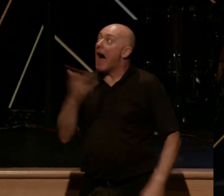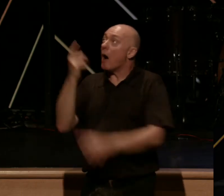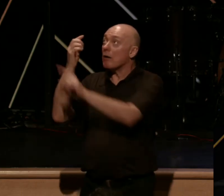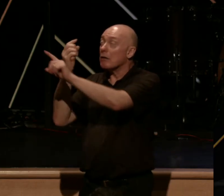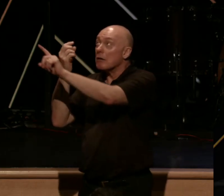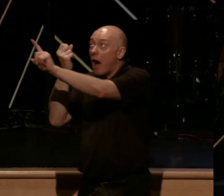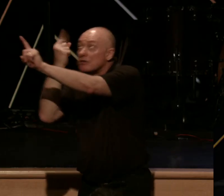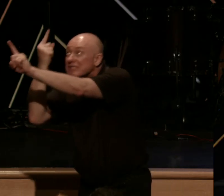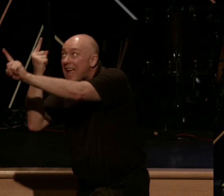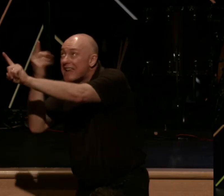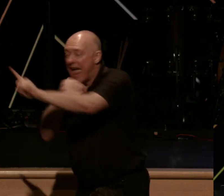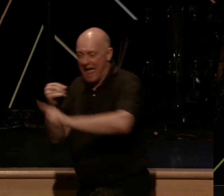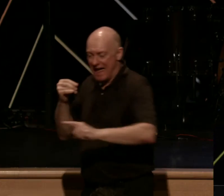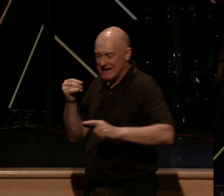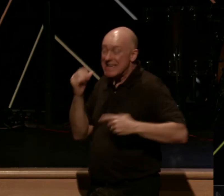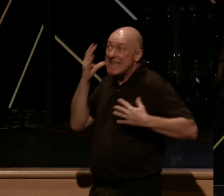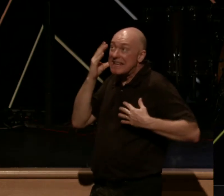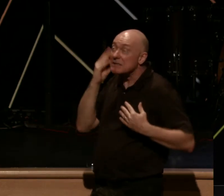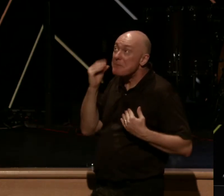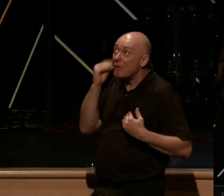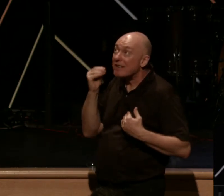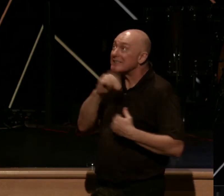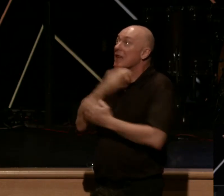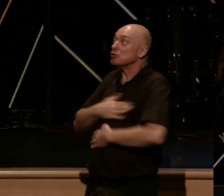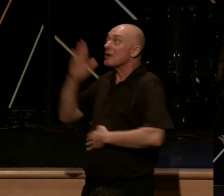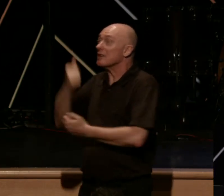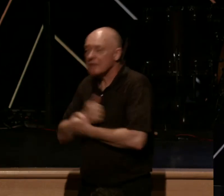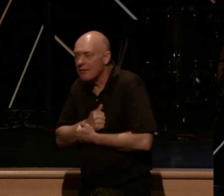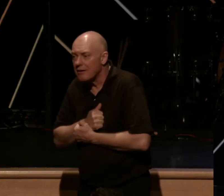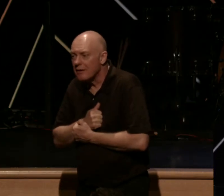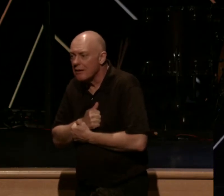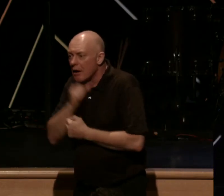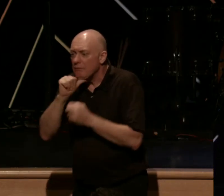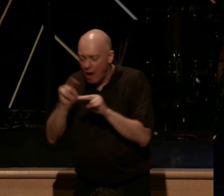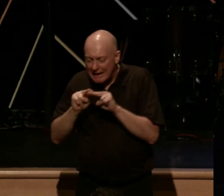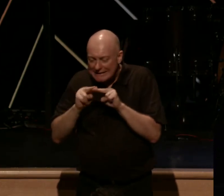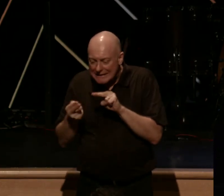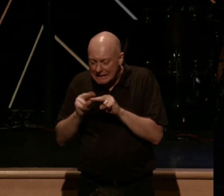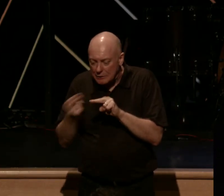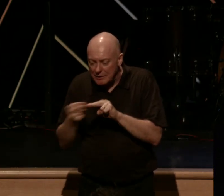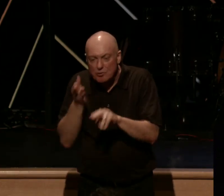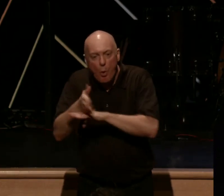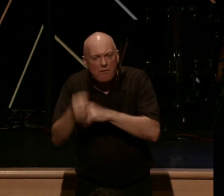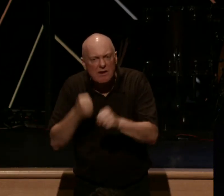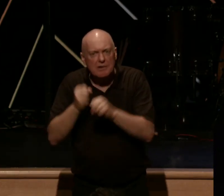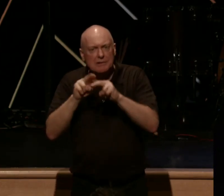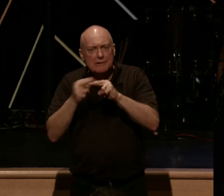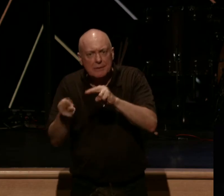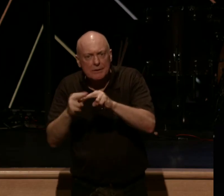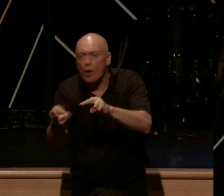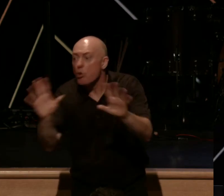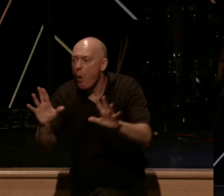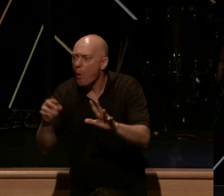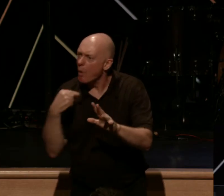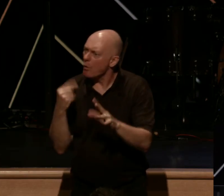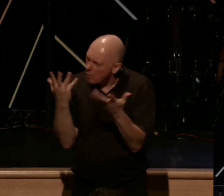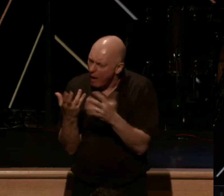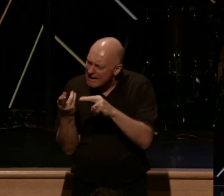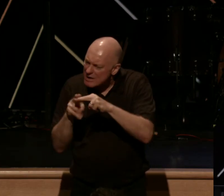and our enjoyment of love doesn't decrease over the years and over the decades, but rather increases over the years